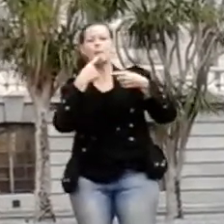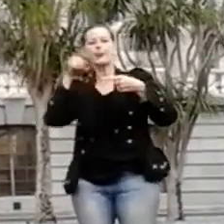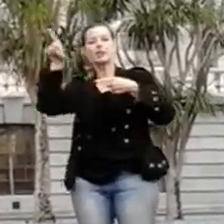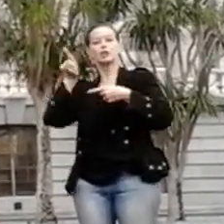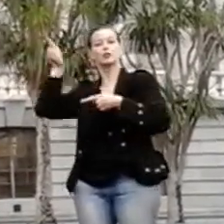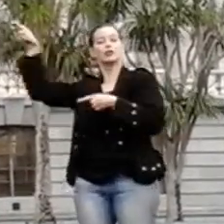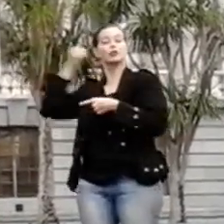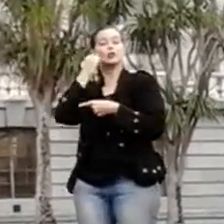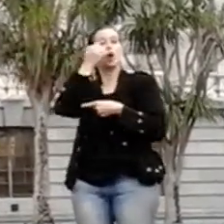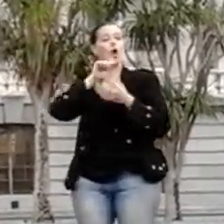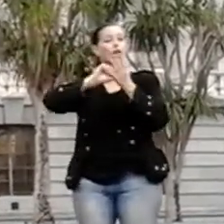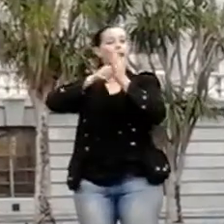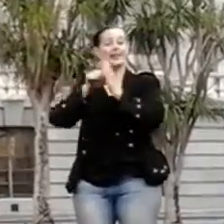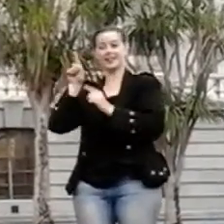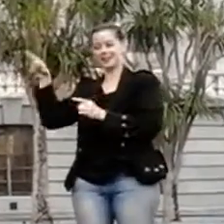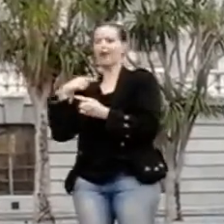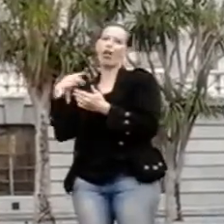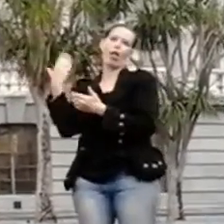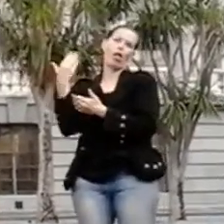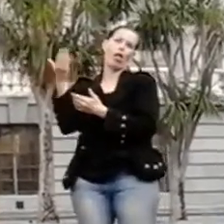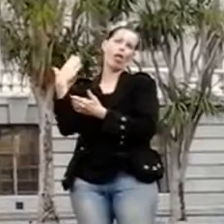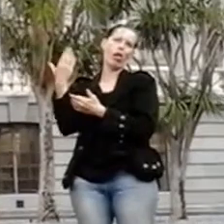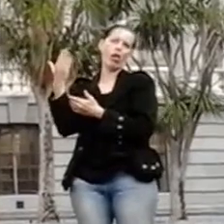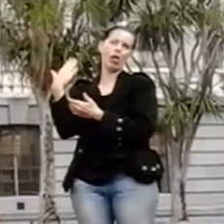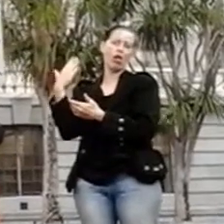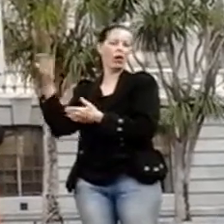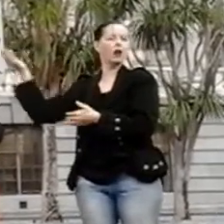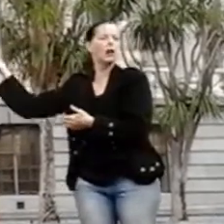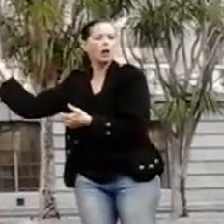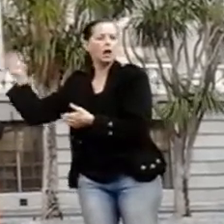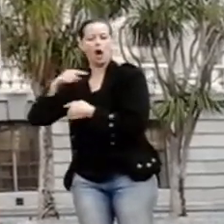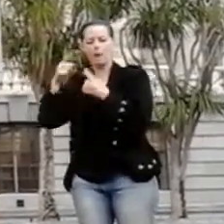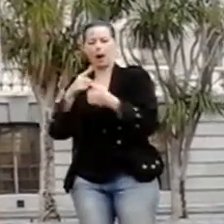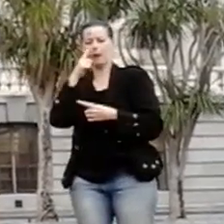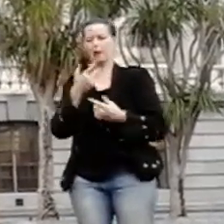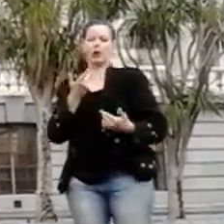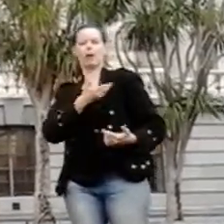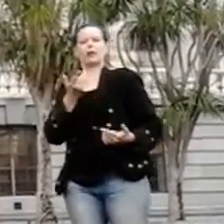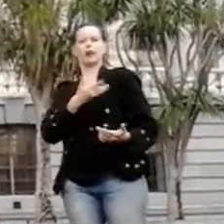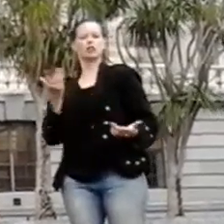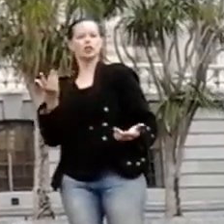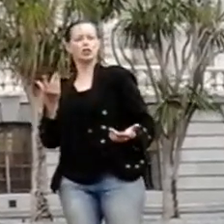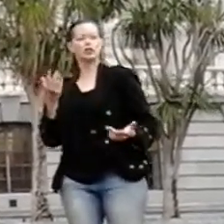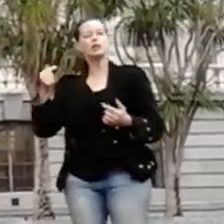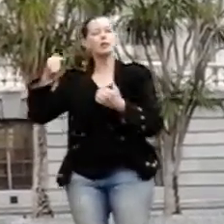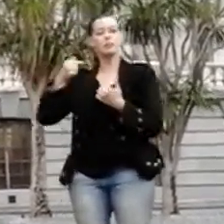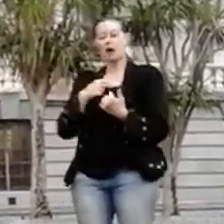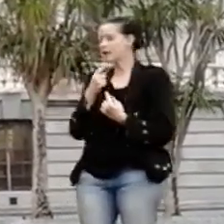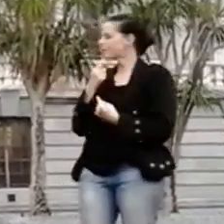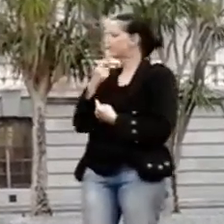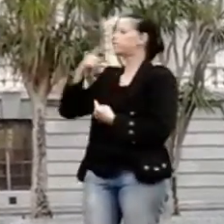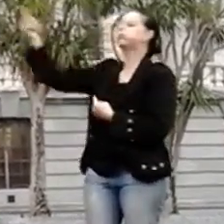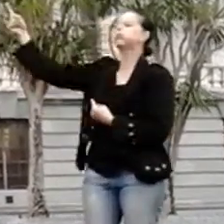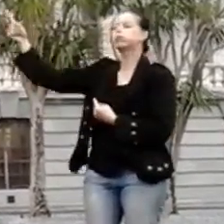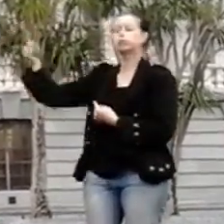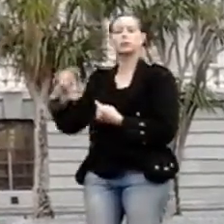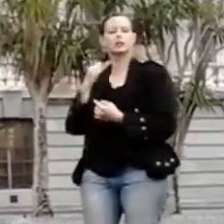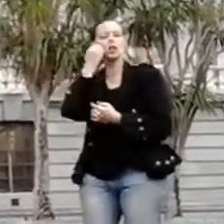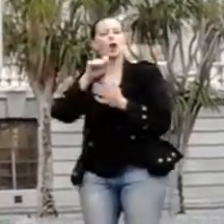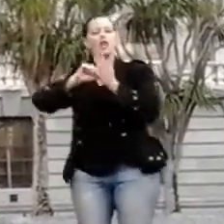lot to say in the last couple of weeks about people's courage. Well, my message to John Key is, get some guts and be up front